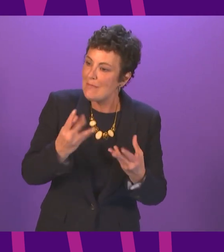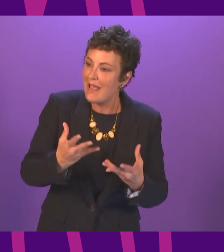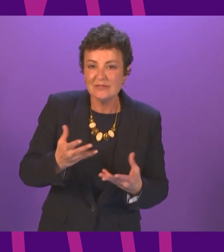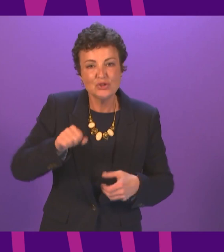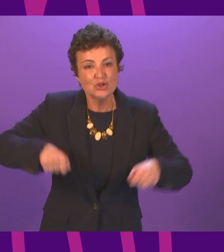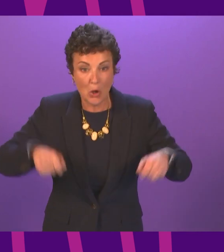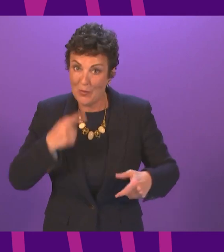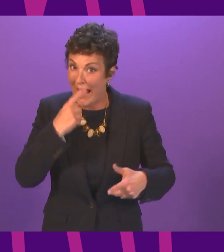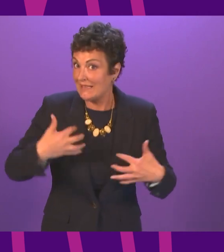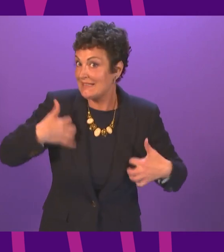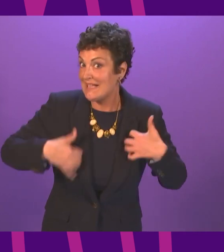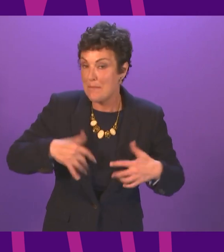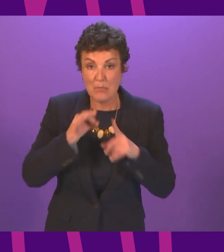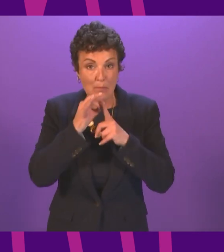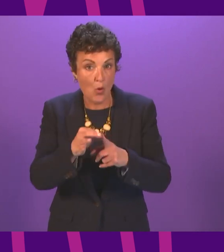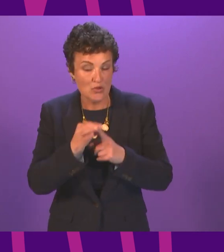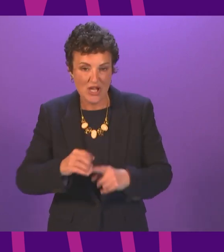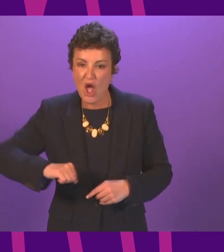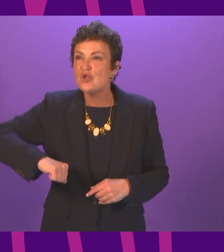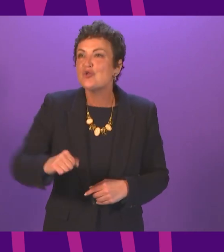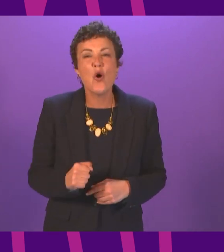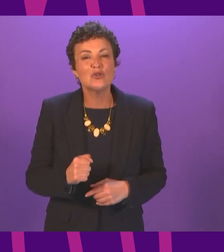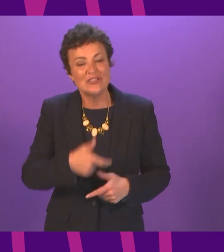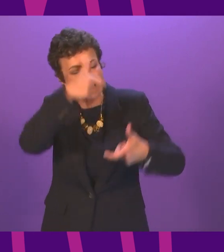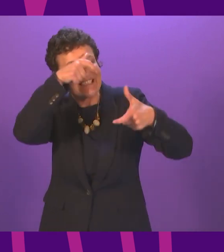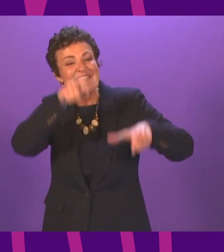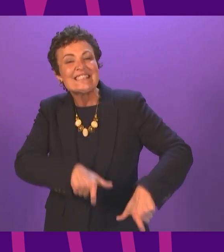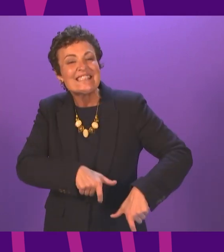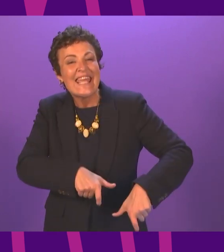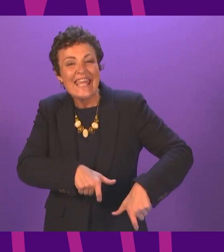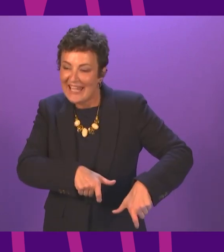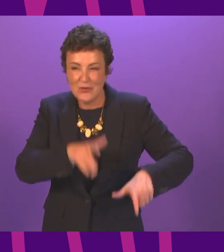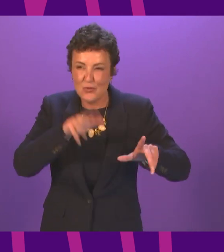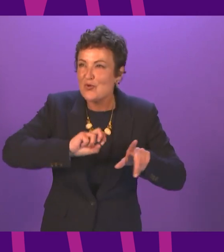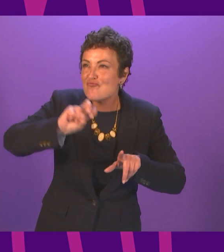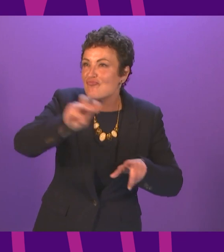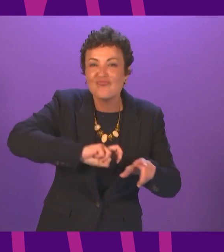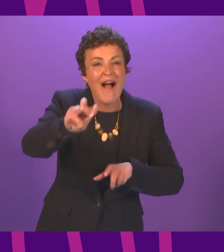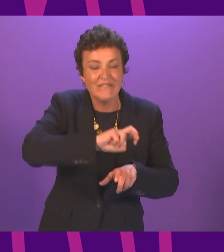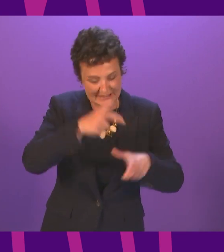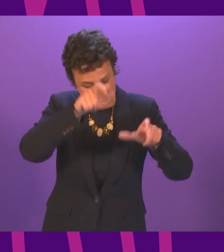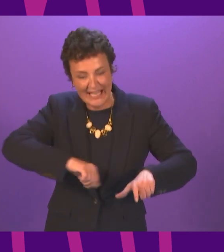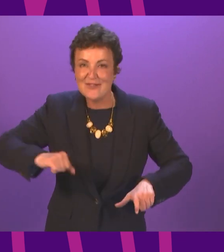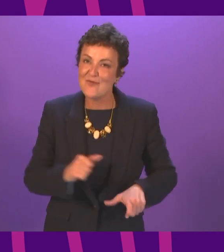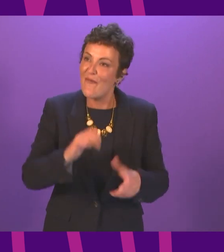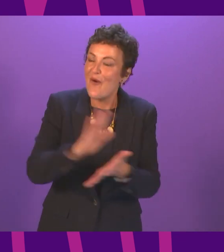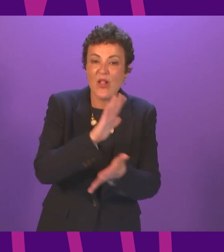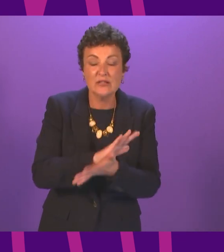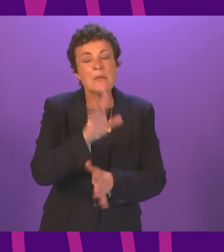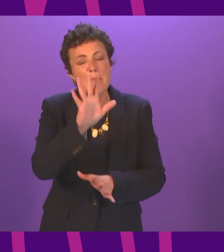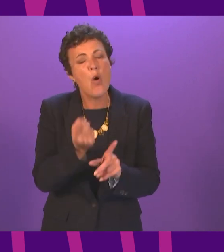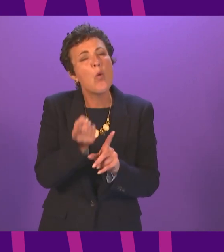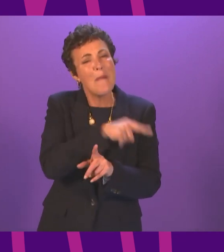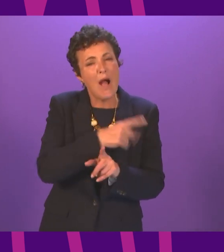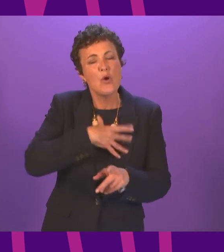exciting proposals for a great Scottish staycation both of which I would commend to ministers but turning to education